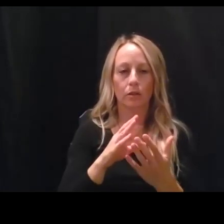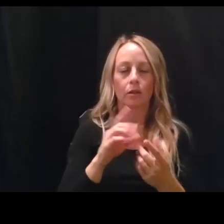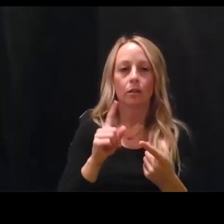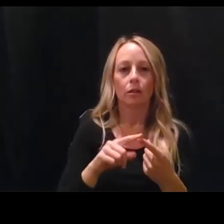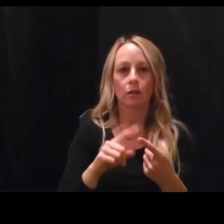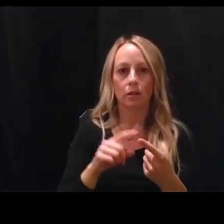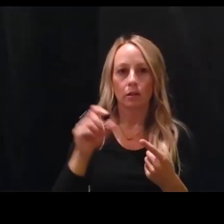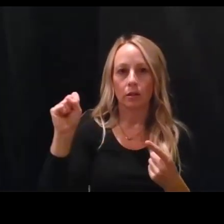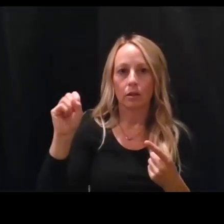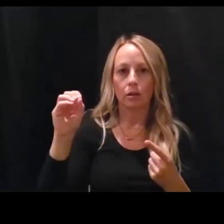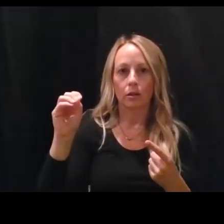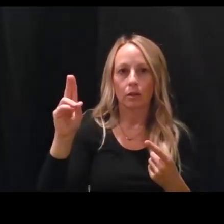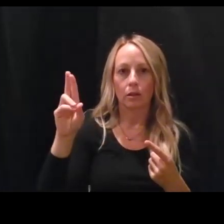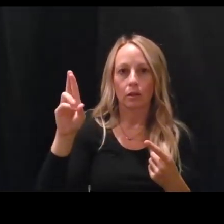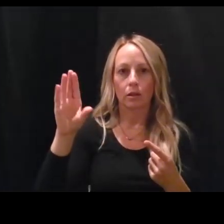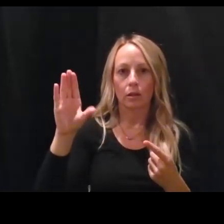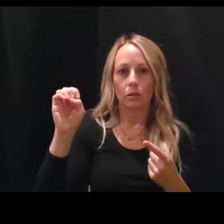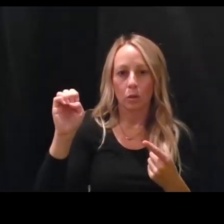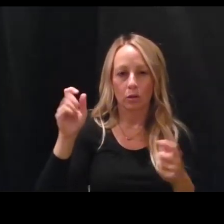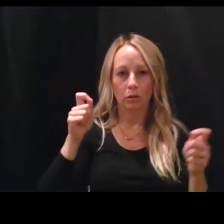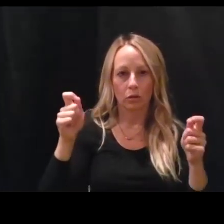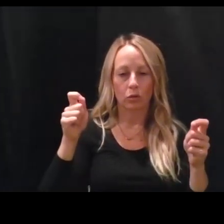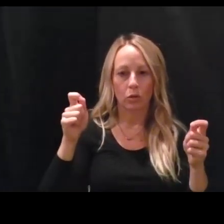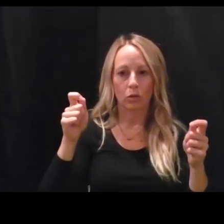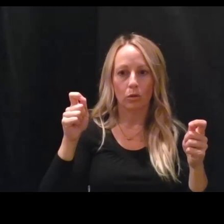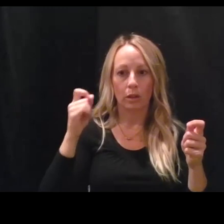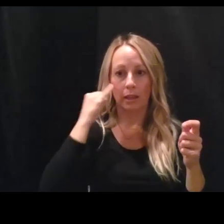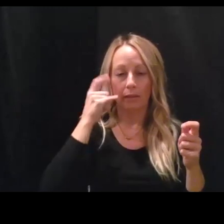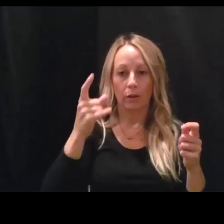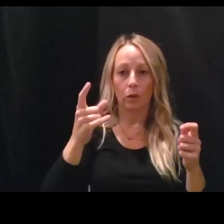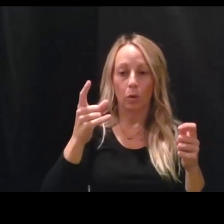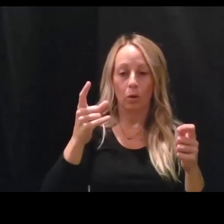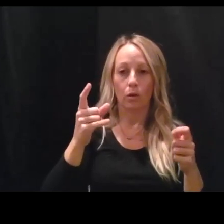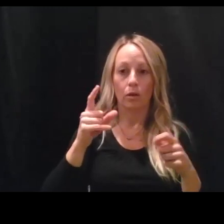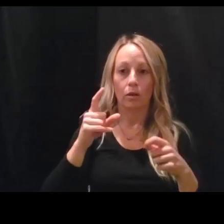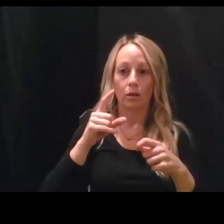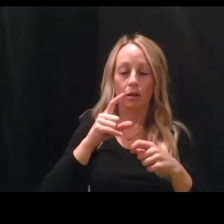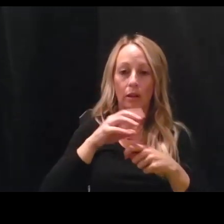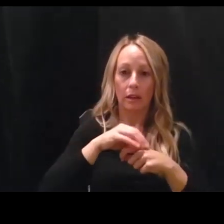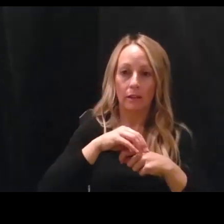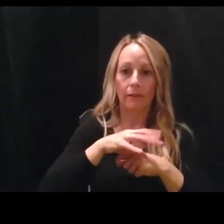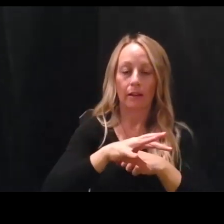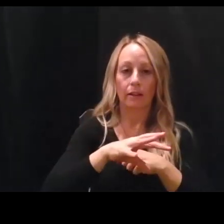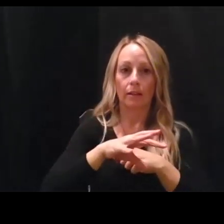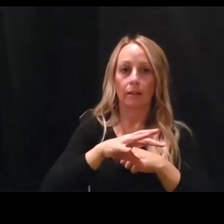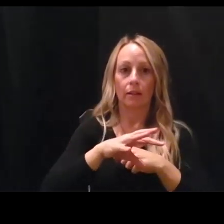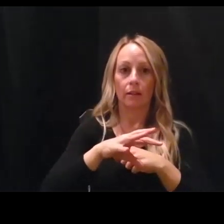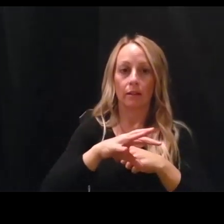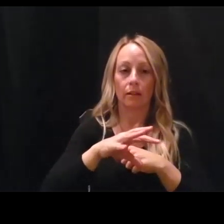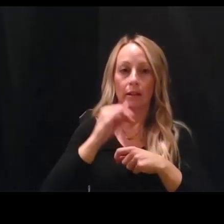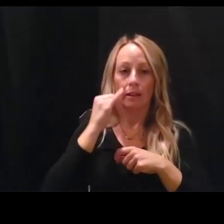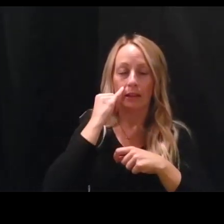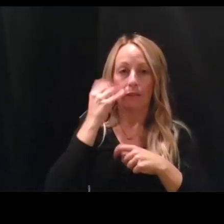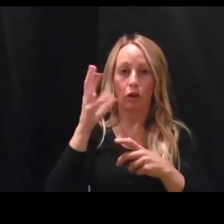That is, um, if you're infected and expelling droplets, when you talk and breathe